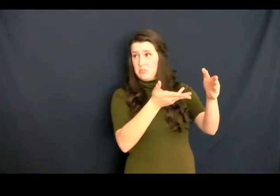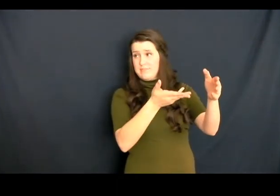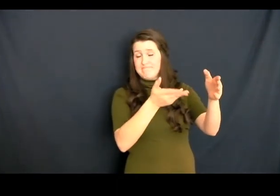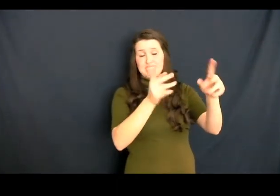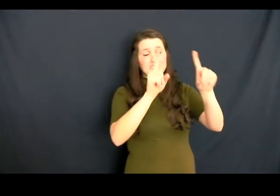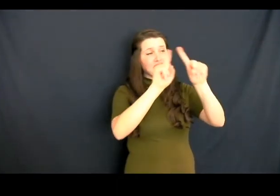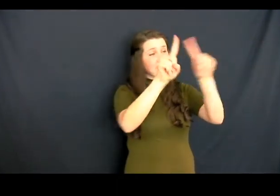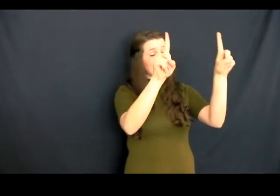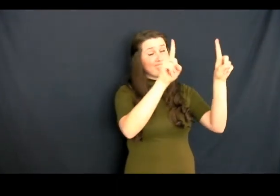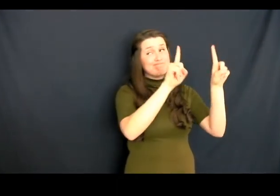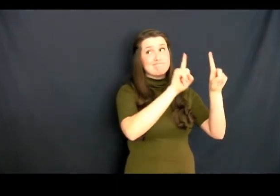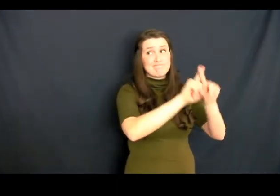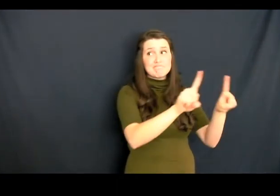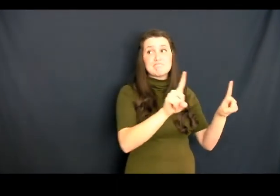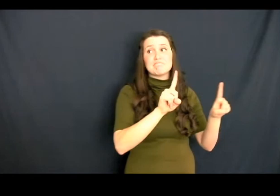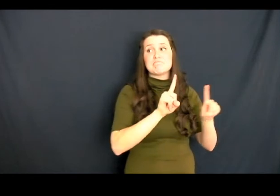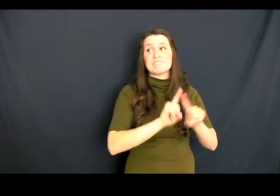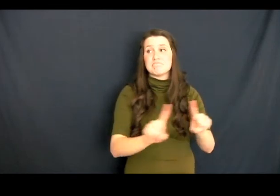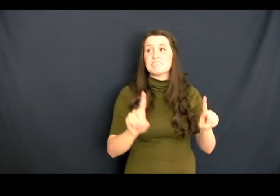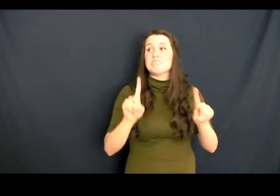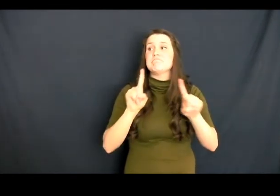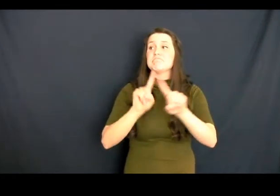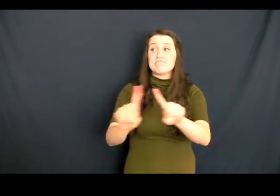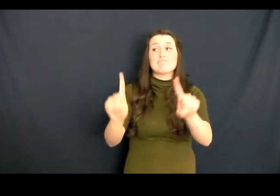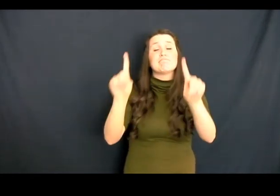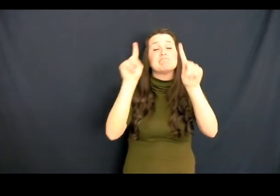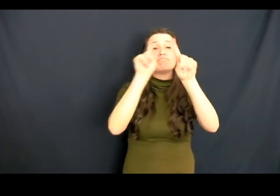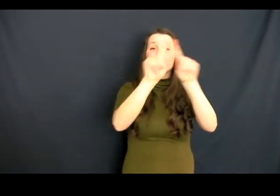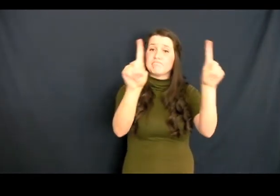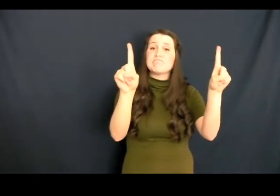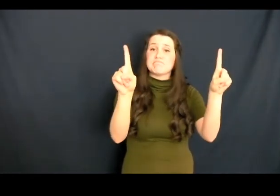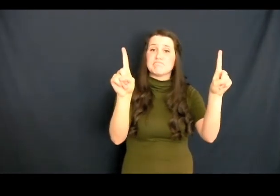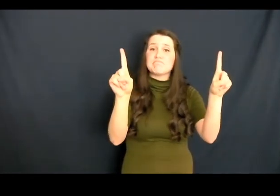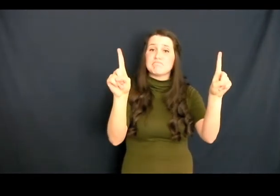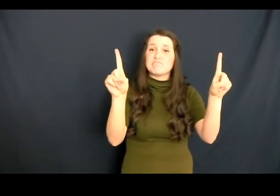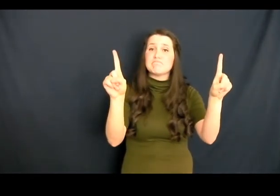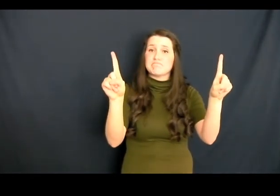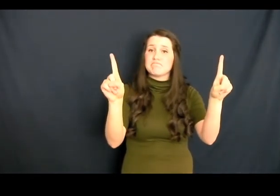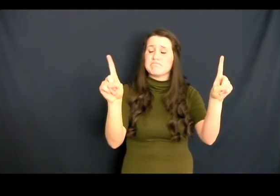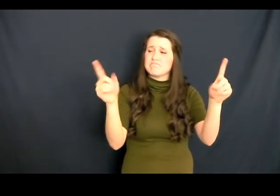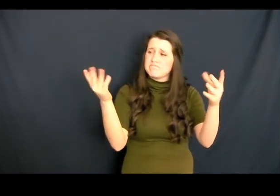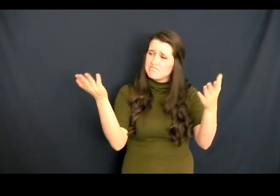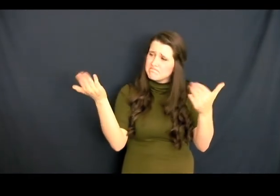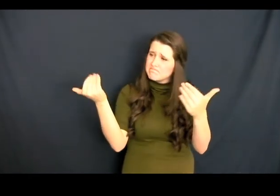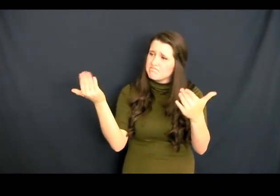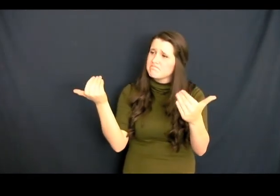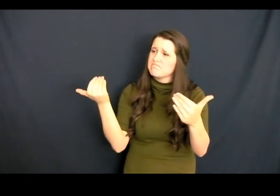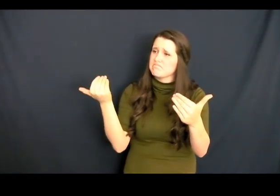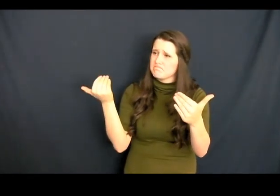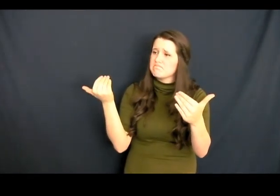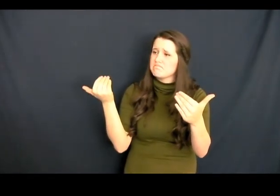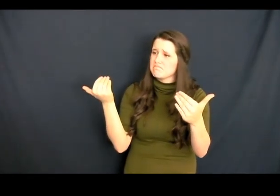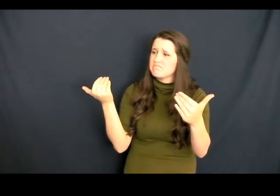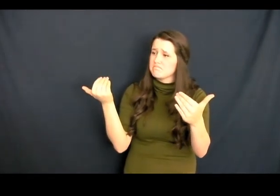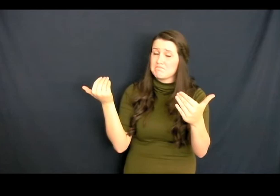predominantly looks like this. Now is the time, Rosie. We all make mistakes.